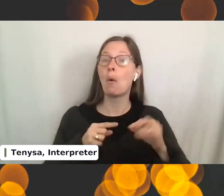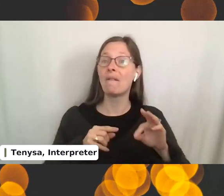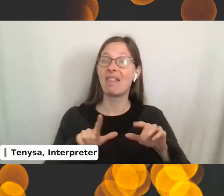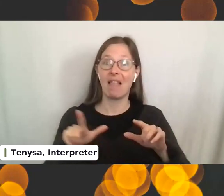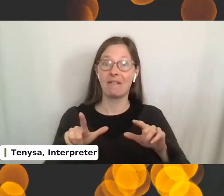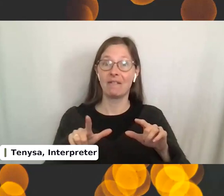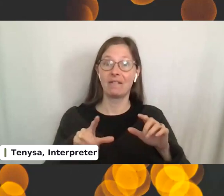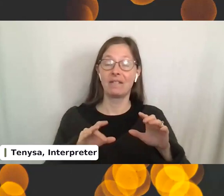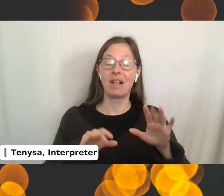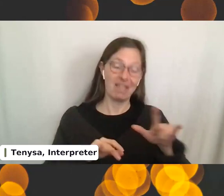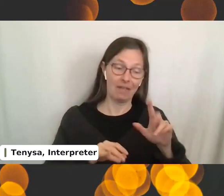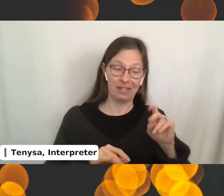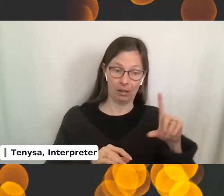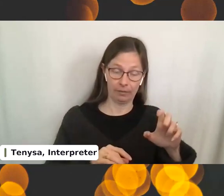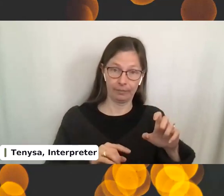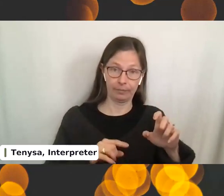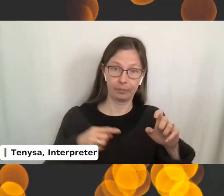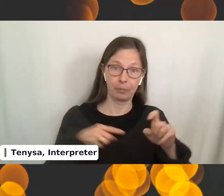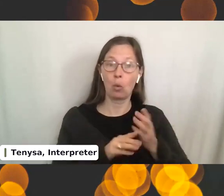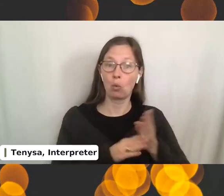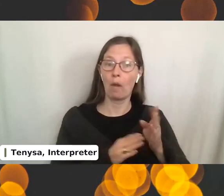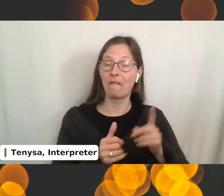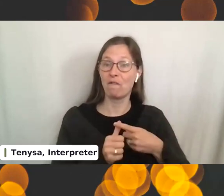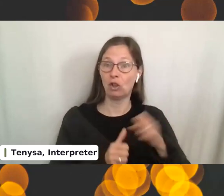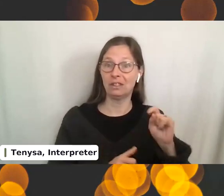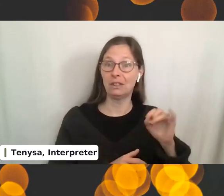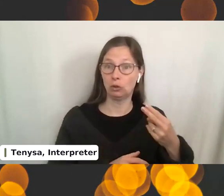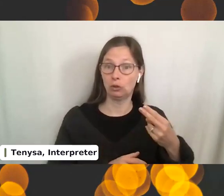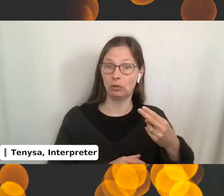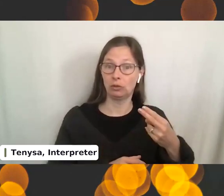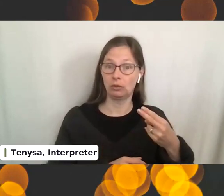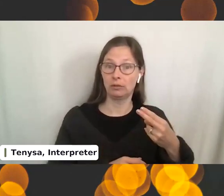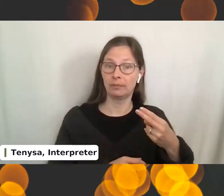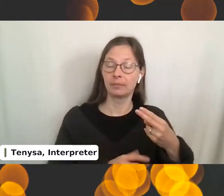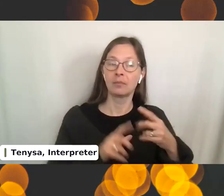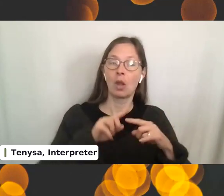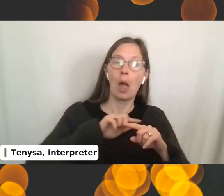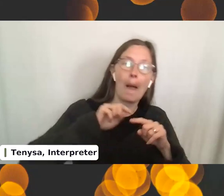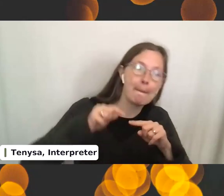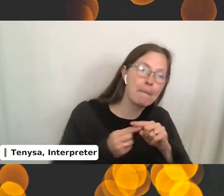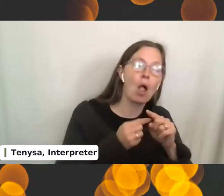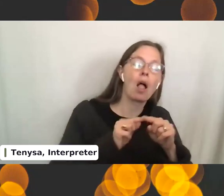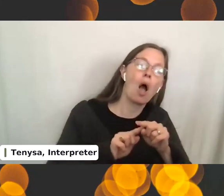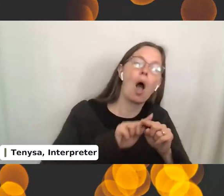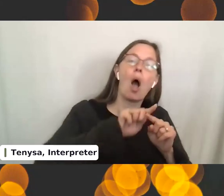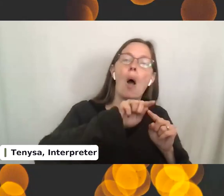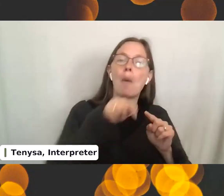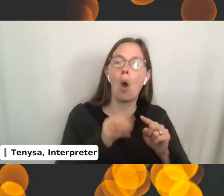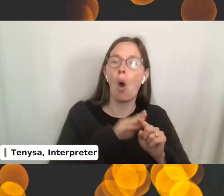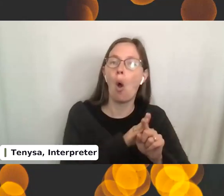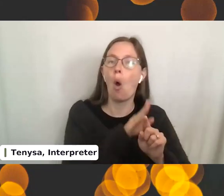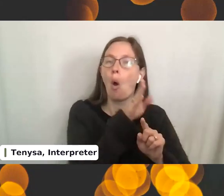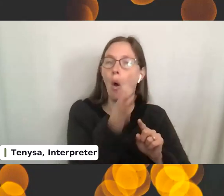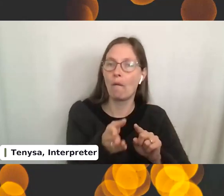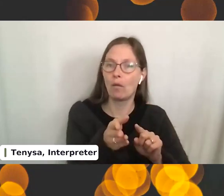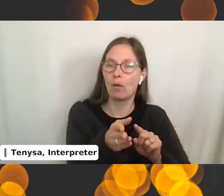You put it through the first stitch and you pull it up and over. Oops. Oh gosh.